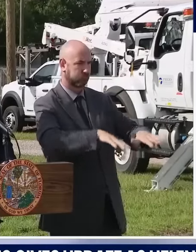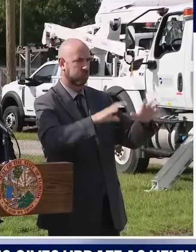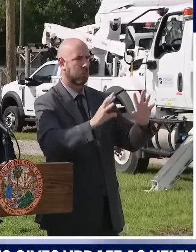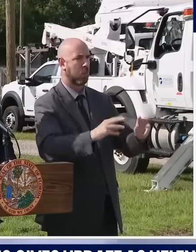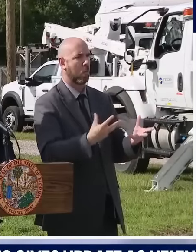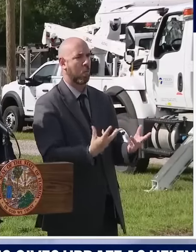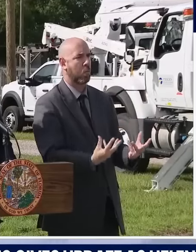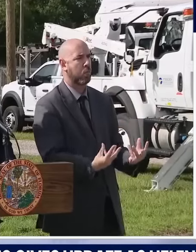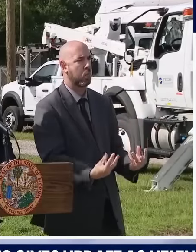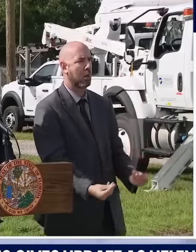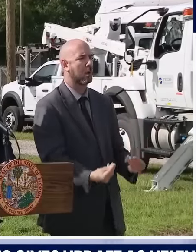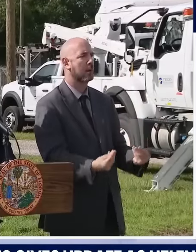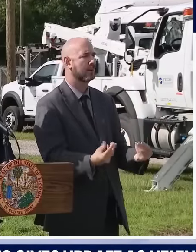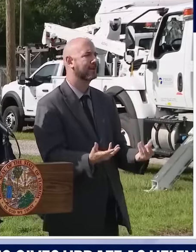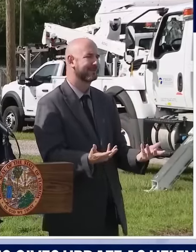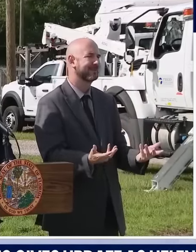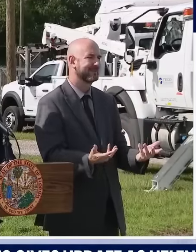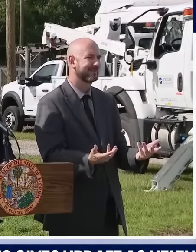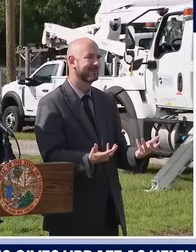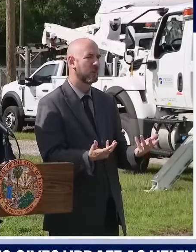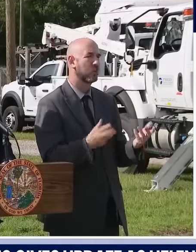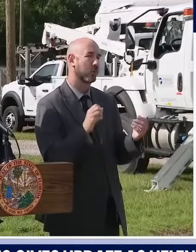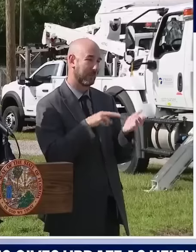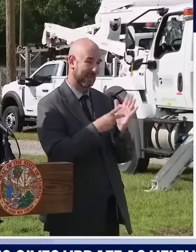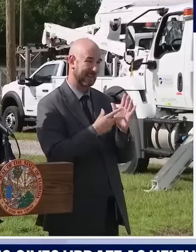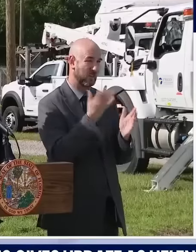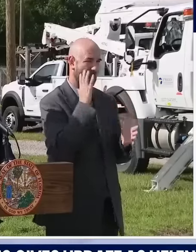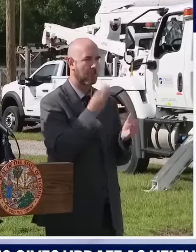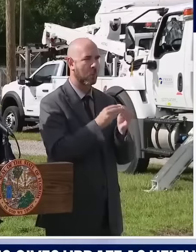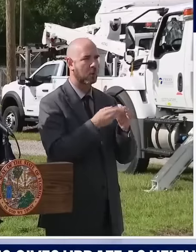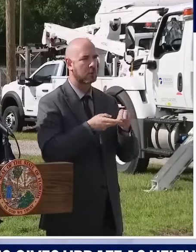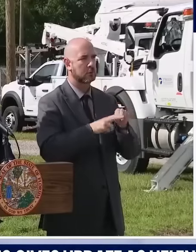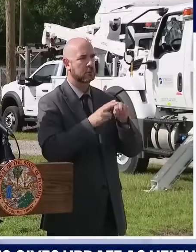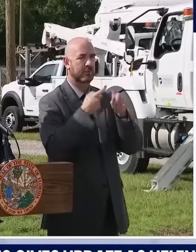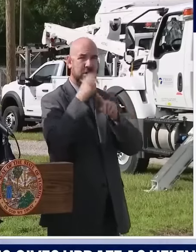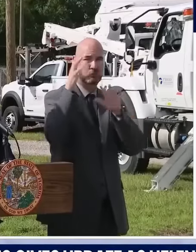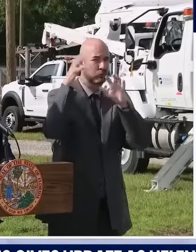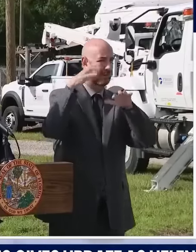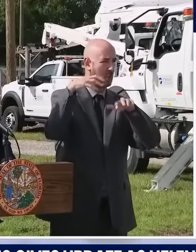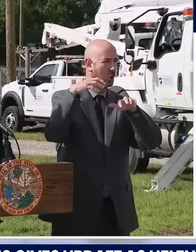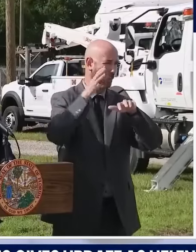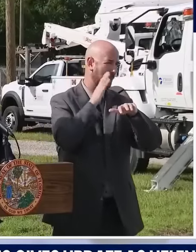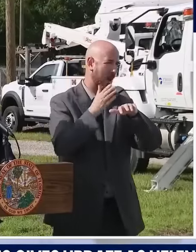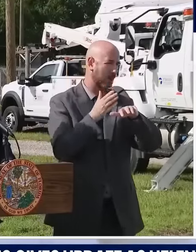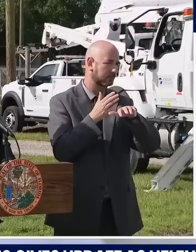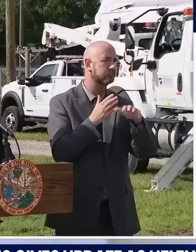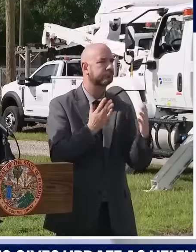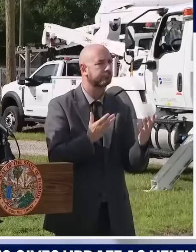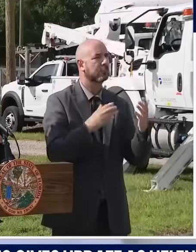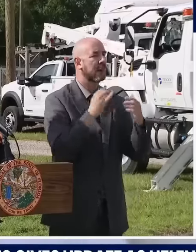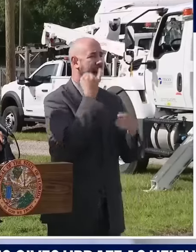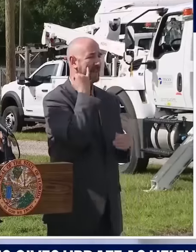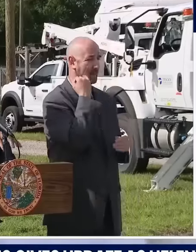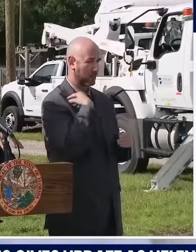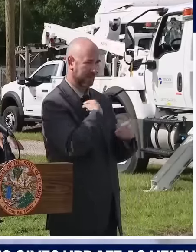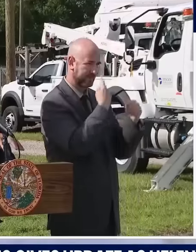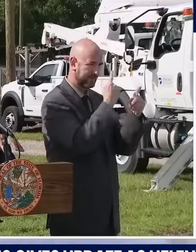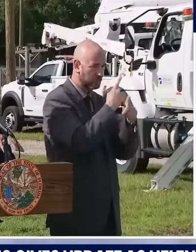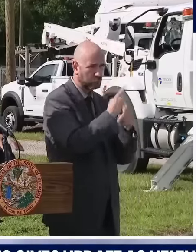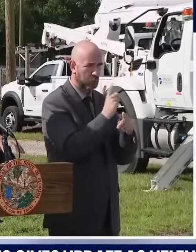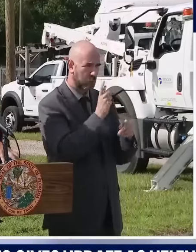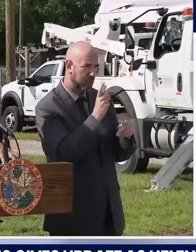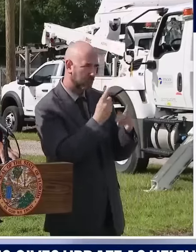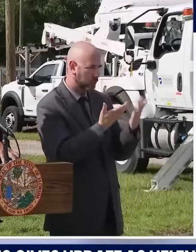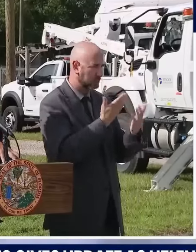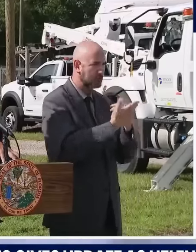off a lot of rainfall. So that went into the calculation about why we're doing state of emergency. Yes, we have resources in